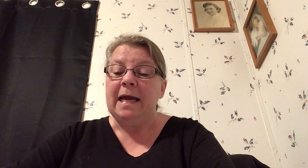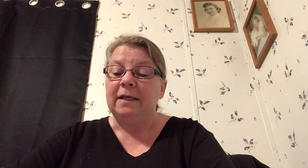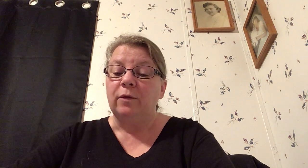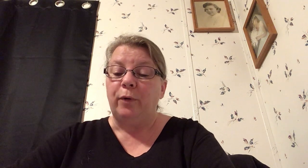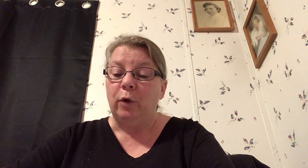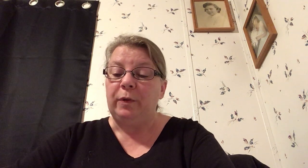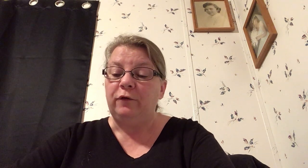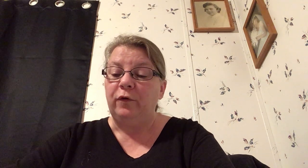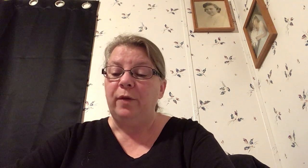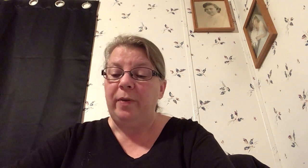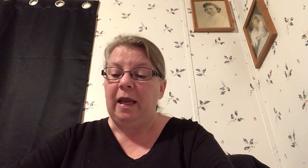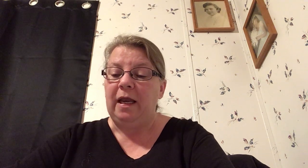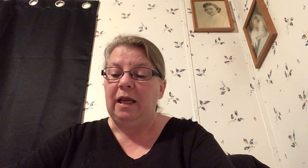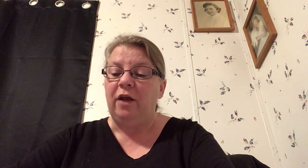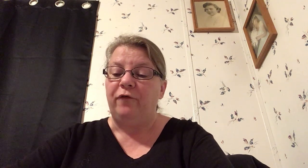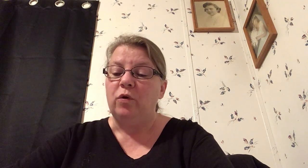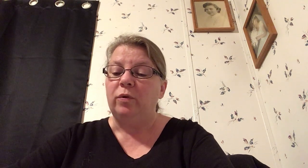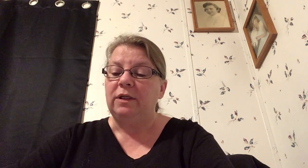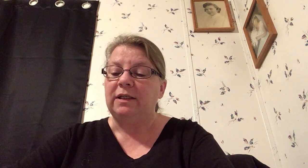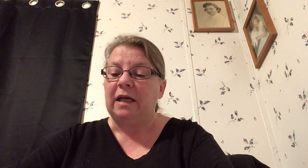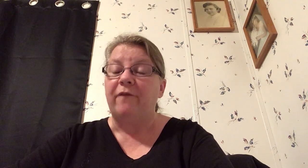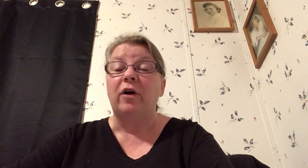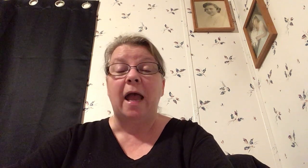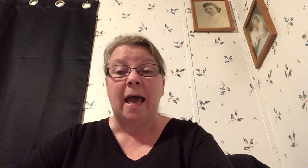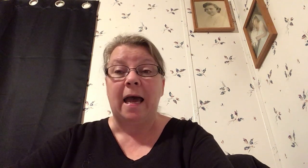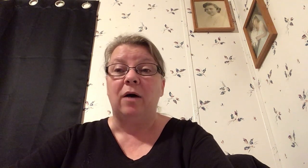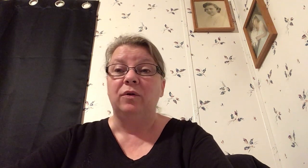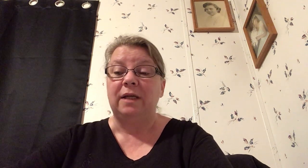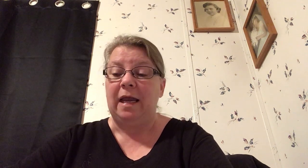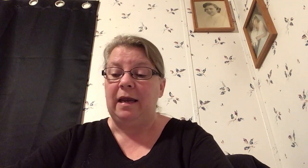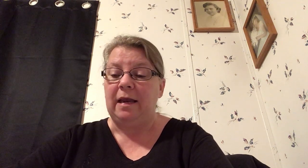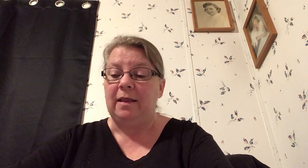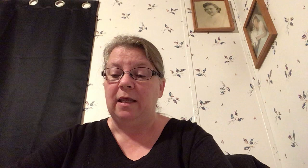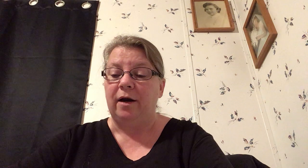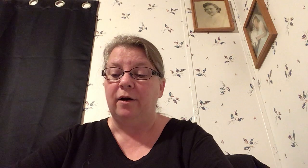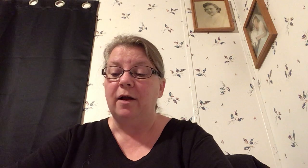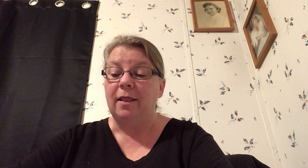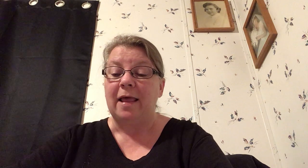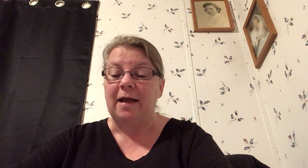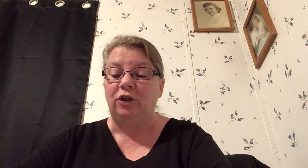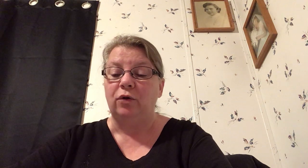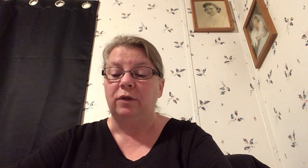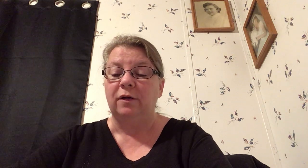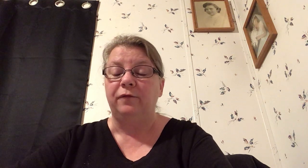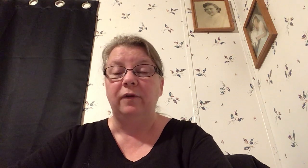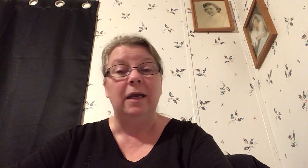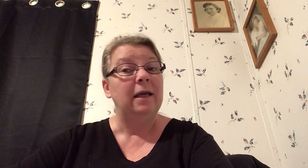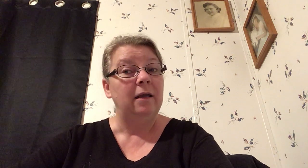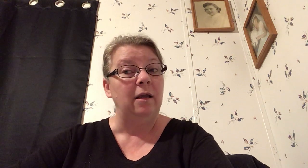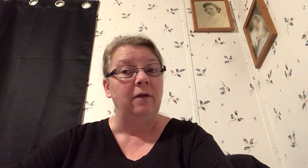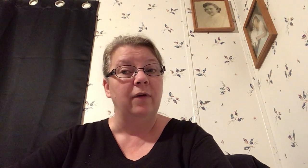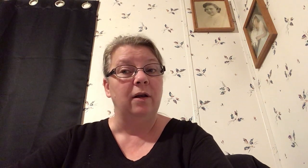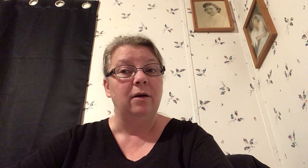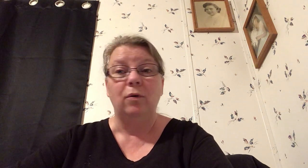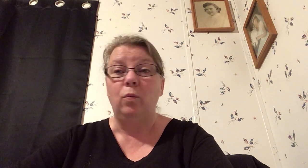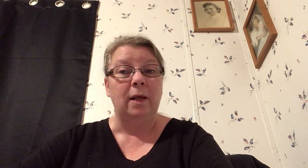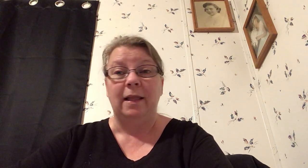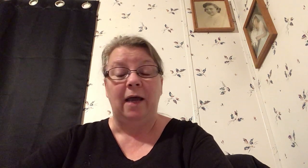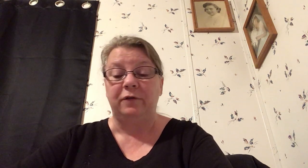has a purpose for the pain if you will discover how to hang in there like Joseph even when laugh